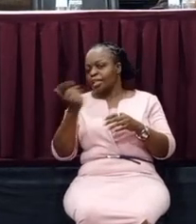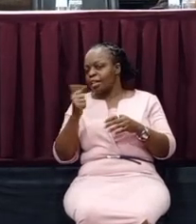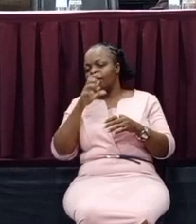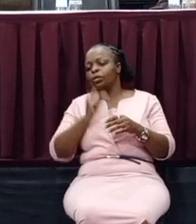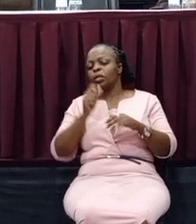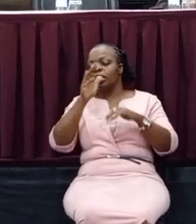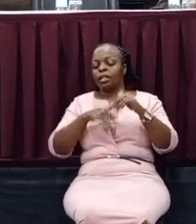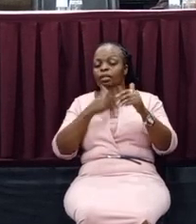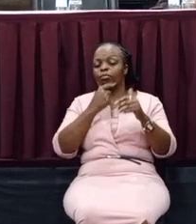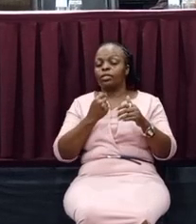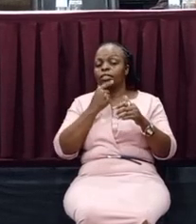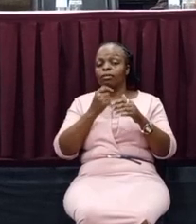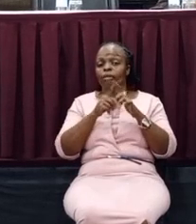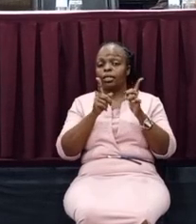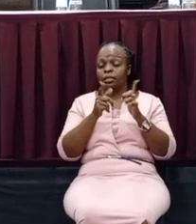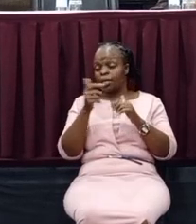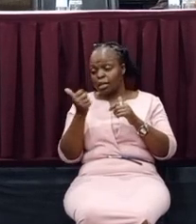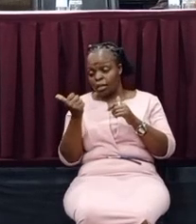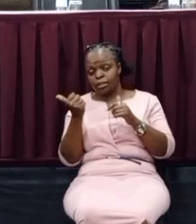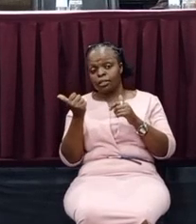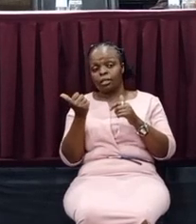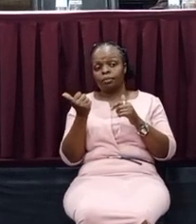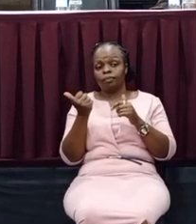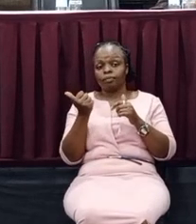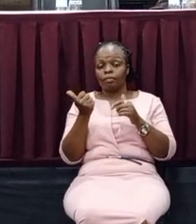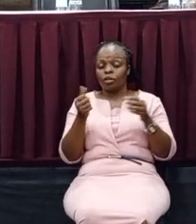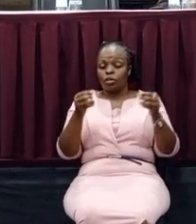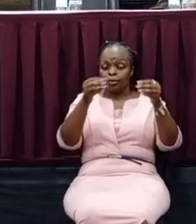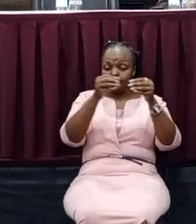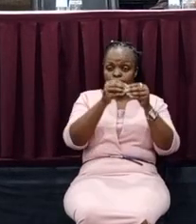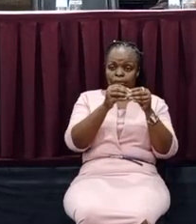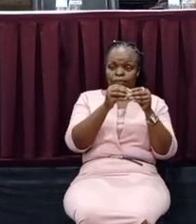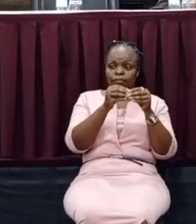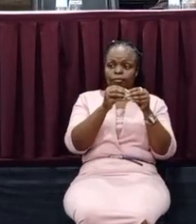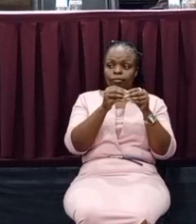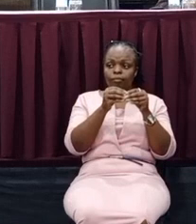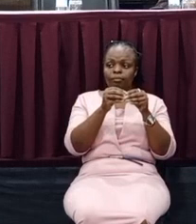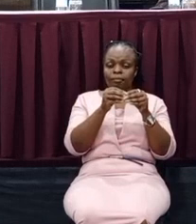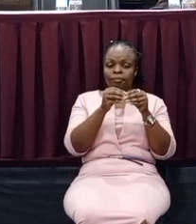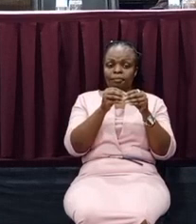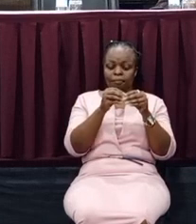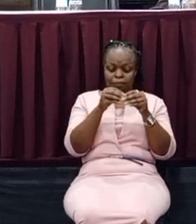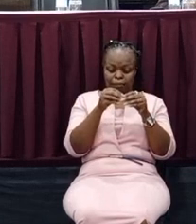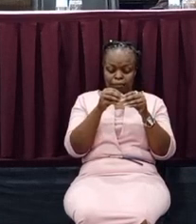And some of them, of course, would... You meet some... Some fellow who